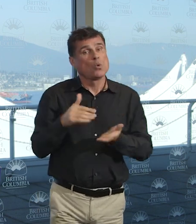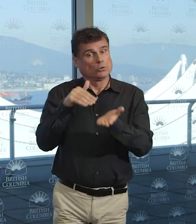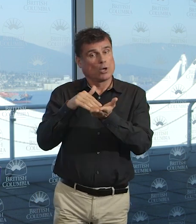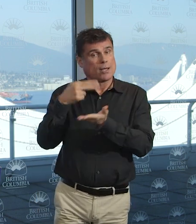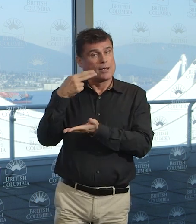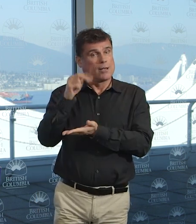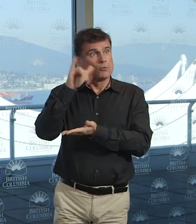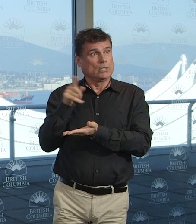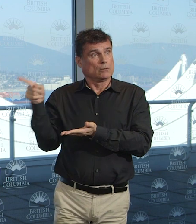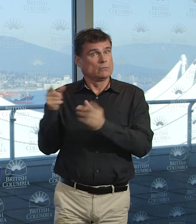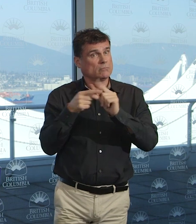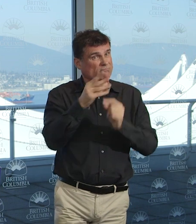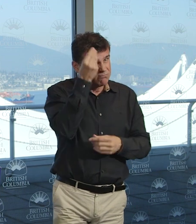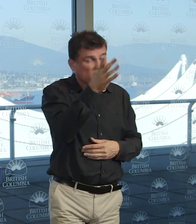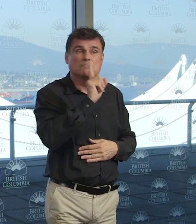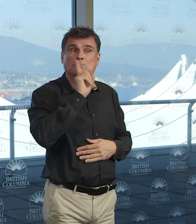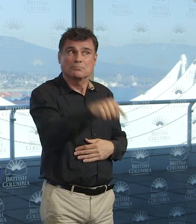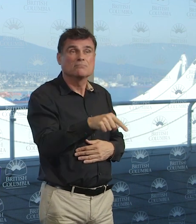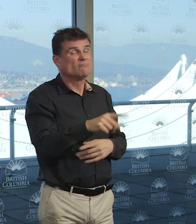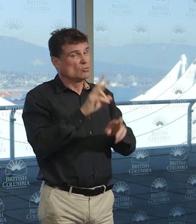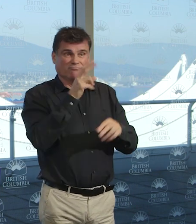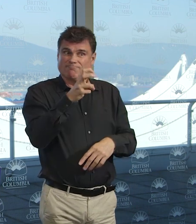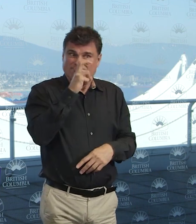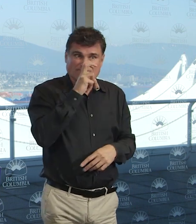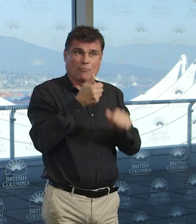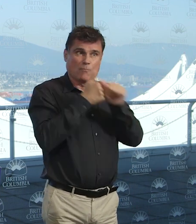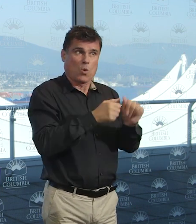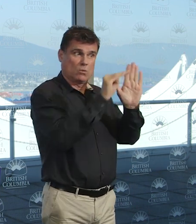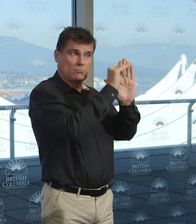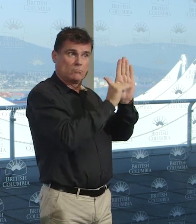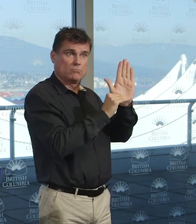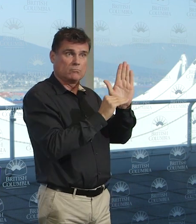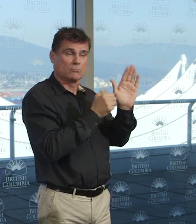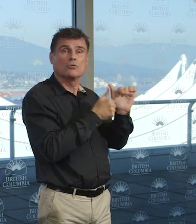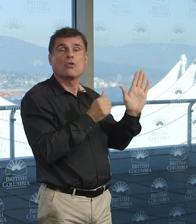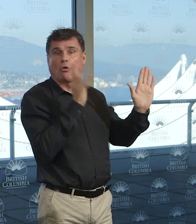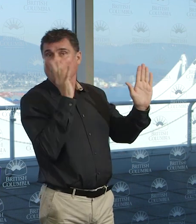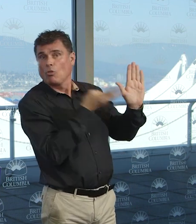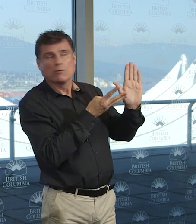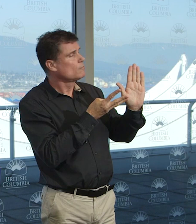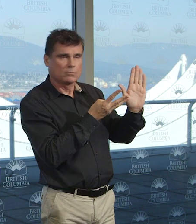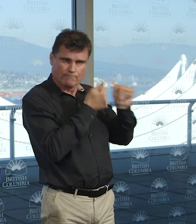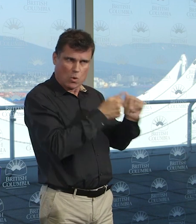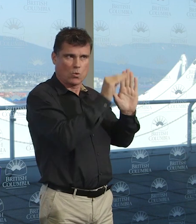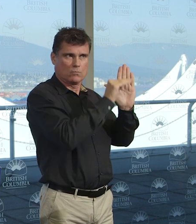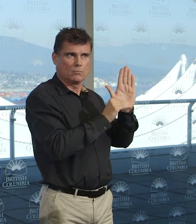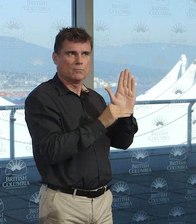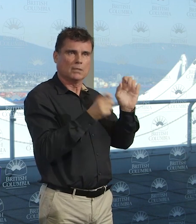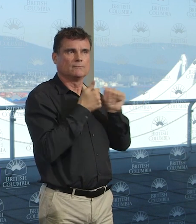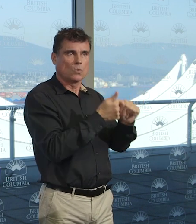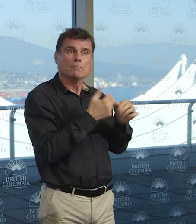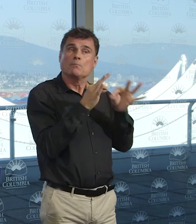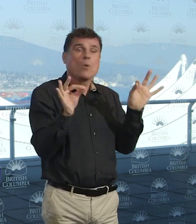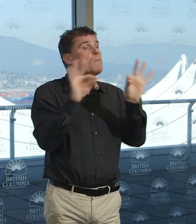that are required for all of us to keep each other safe. Some of it is simple, soap and sleeve and social distance and self